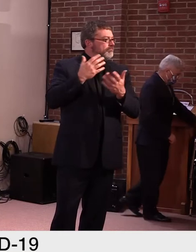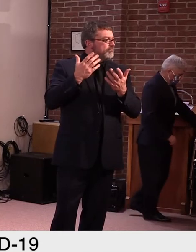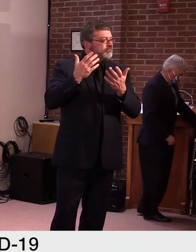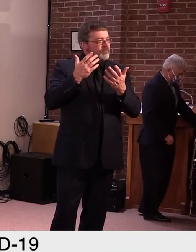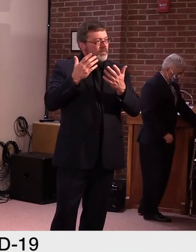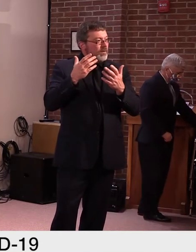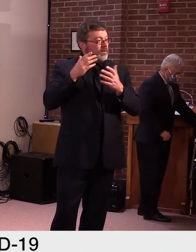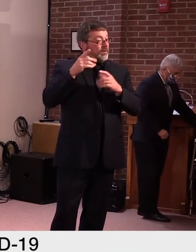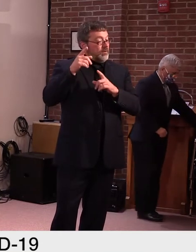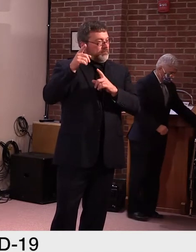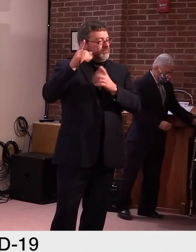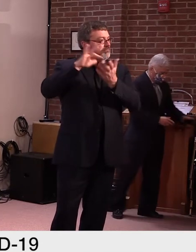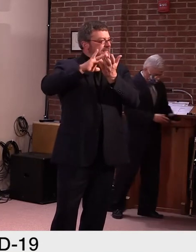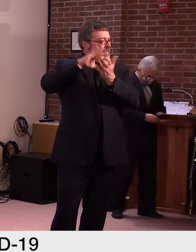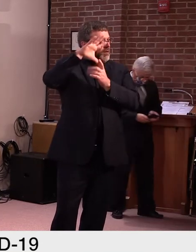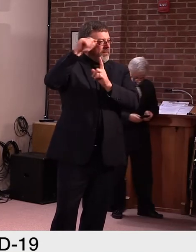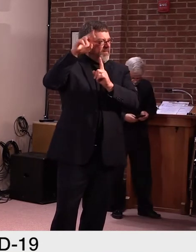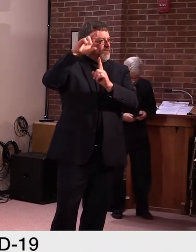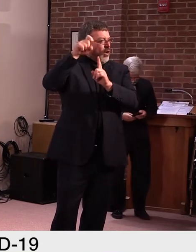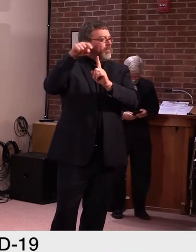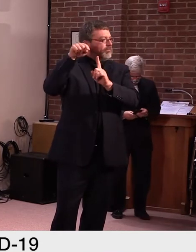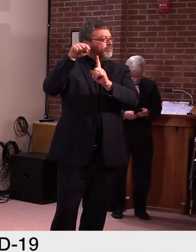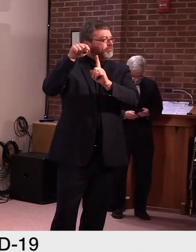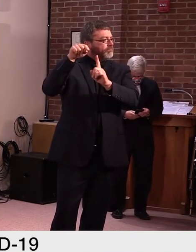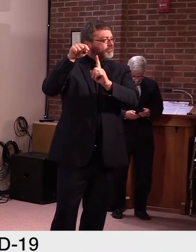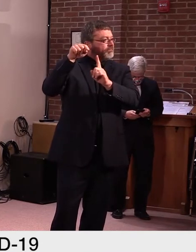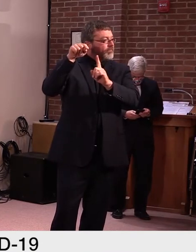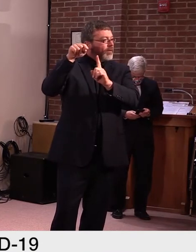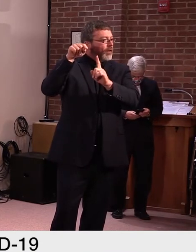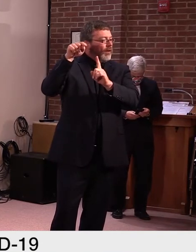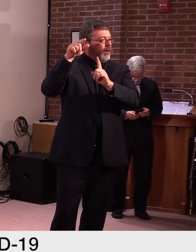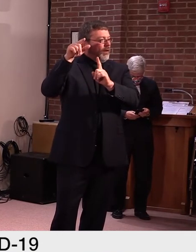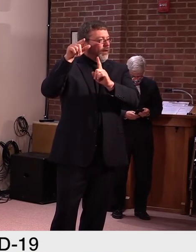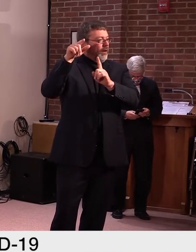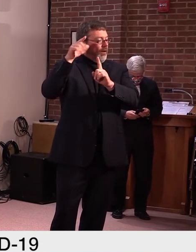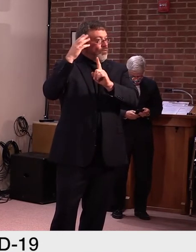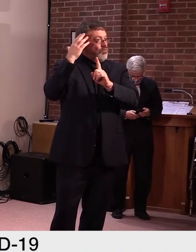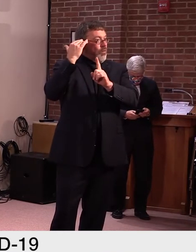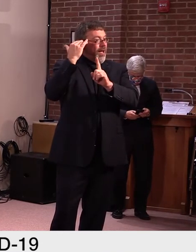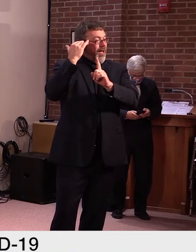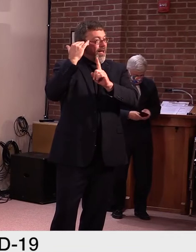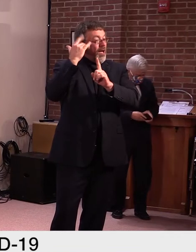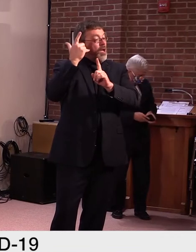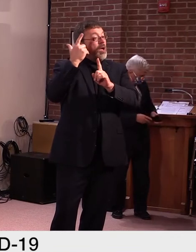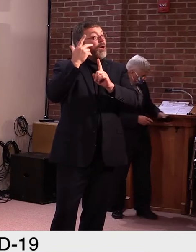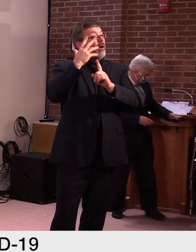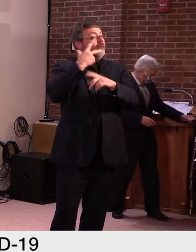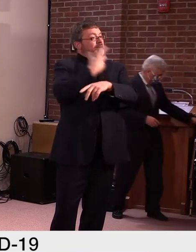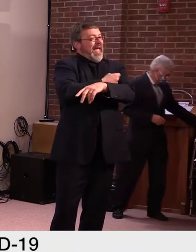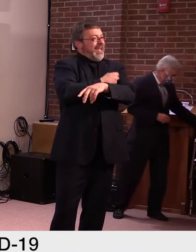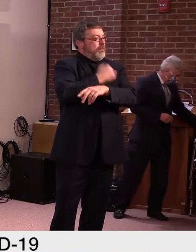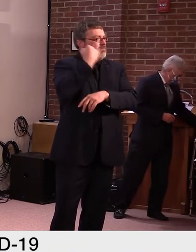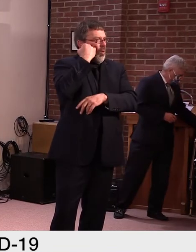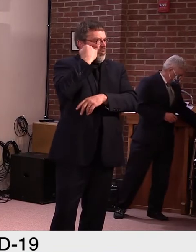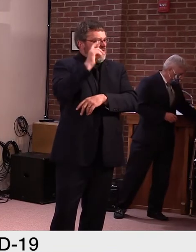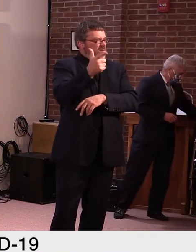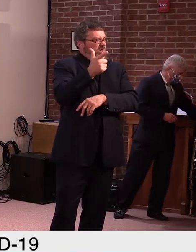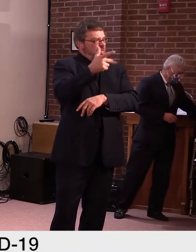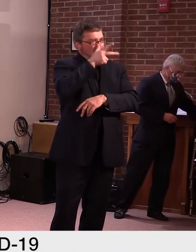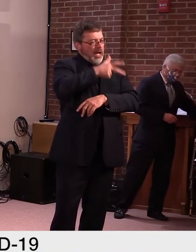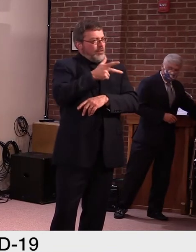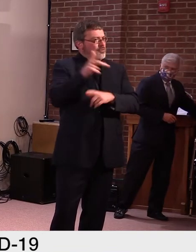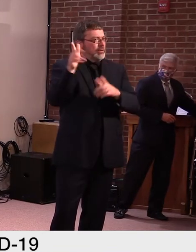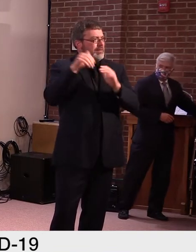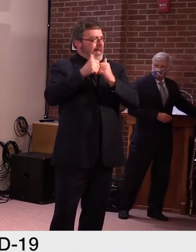vaccine proves unsafe. Is this true? And if so, what protections do Vermonters have in the event of personal injury